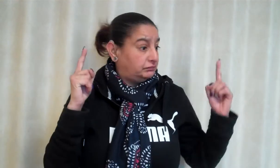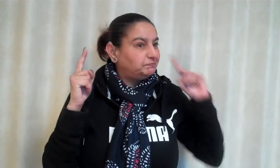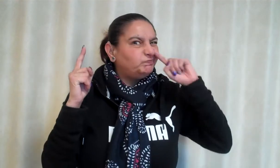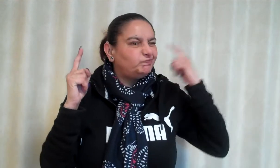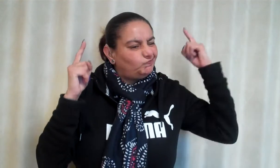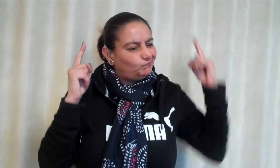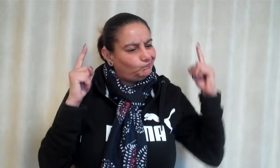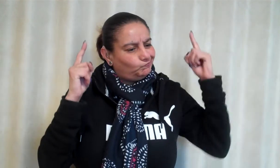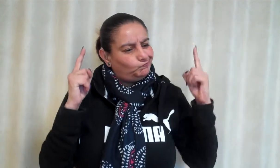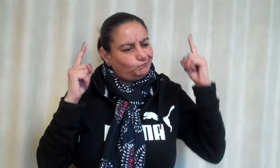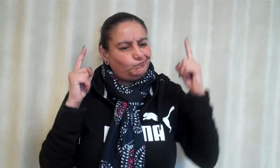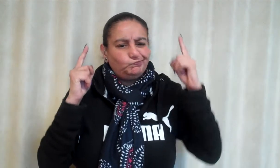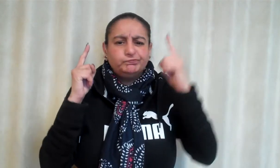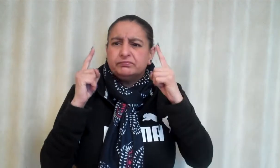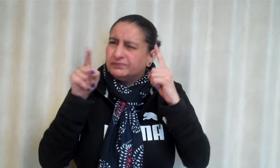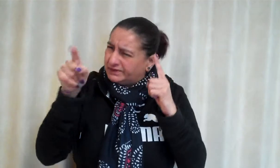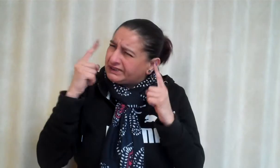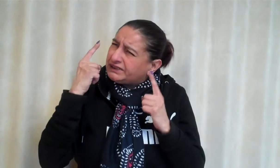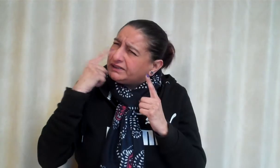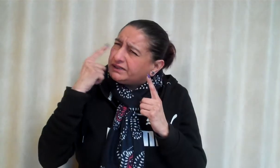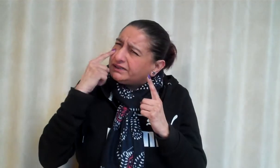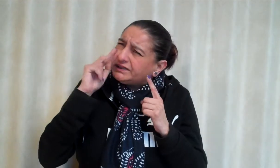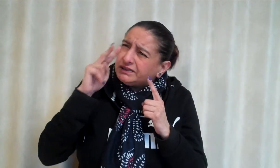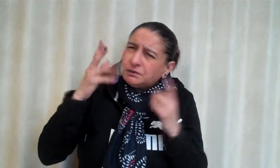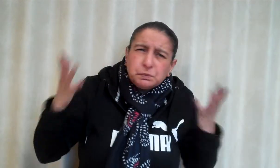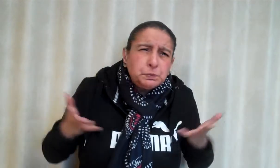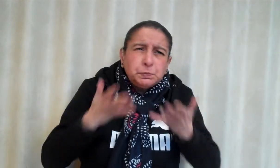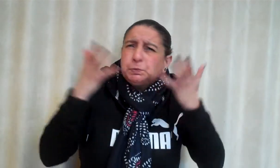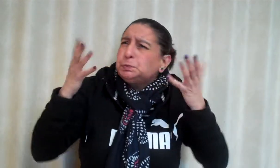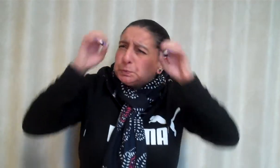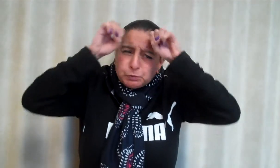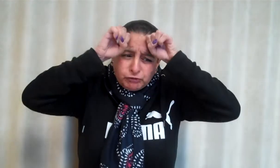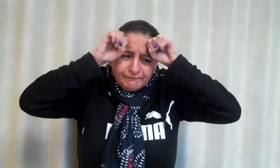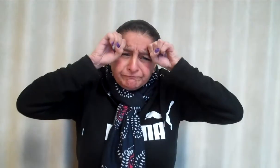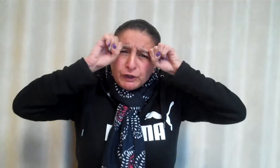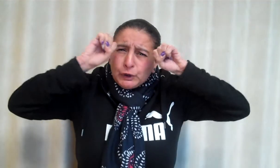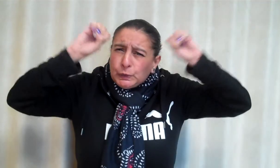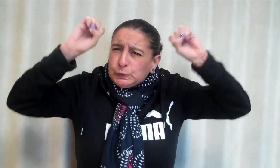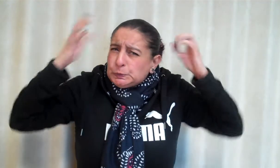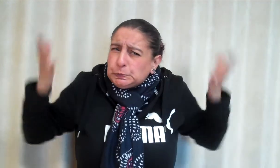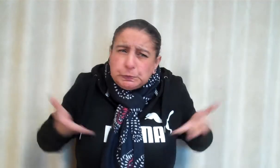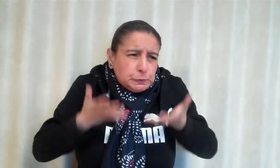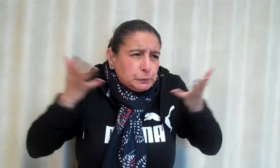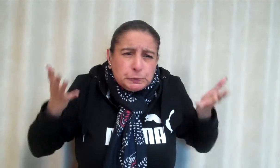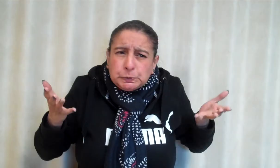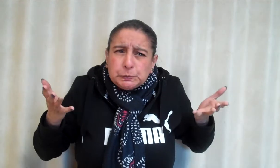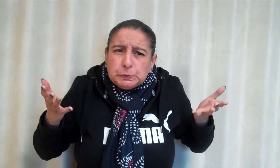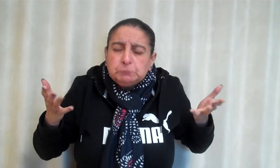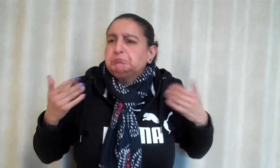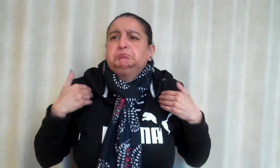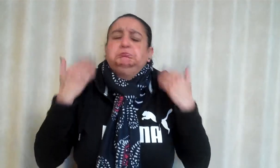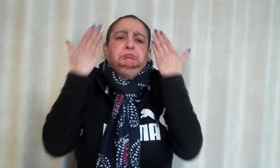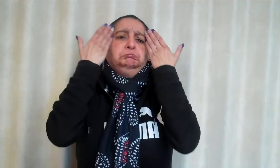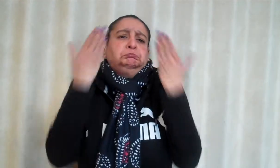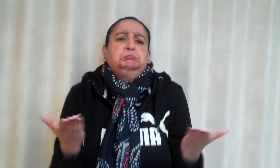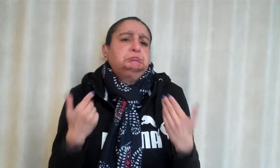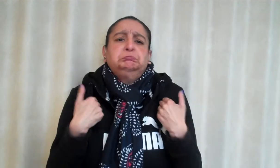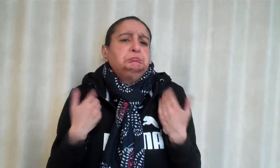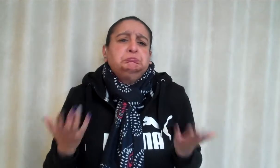A fox was walking along and he saw a mouse. Have you seen the Gruffalo? No,